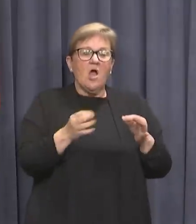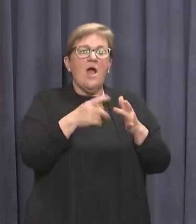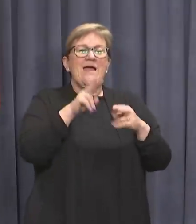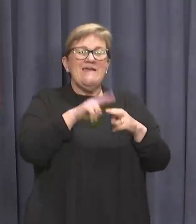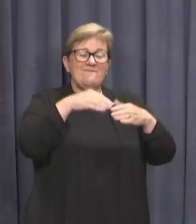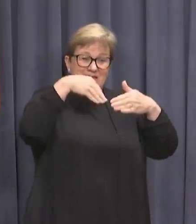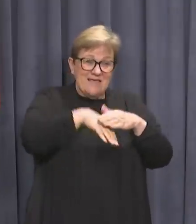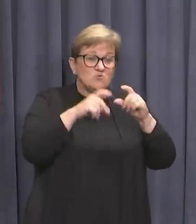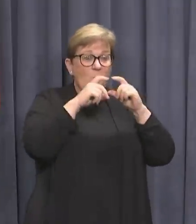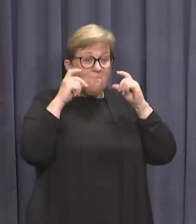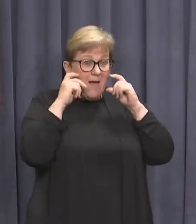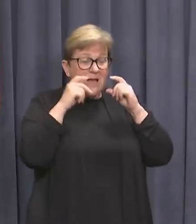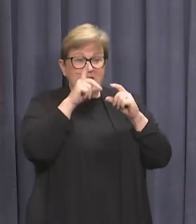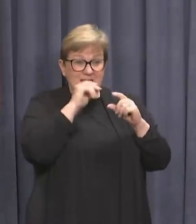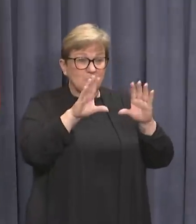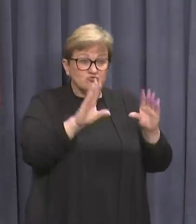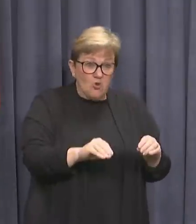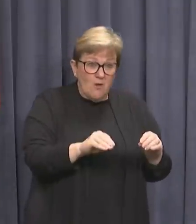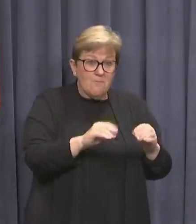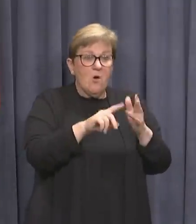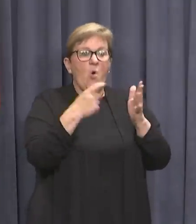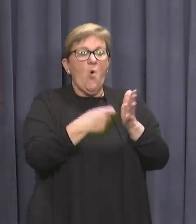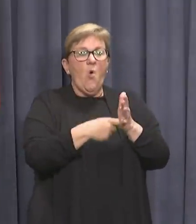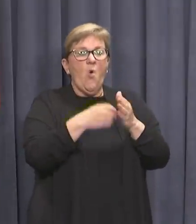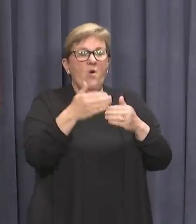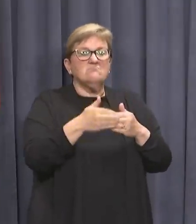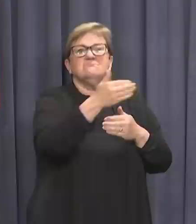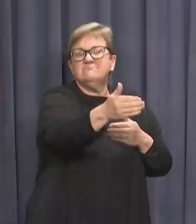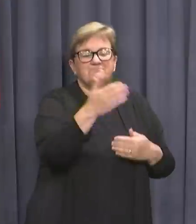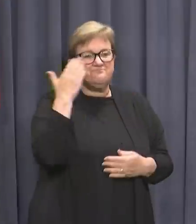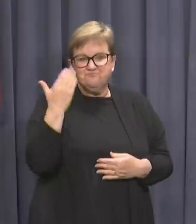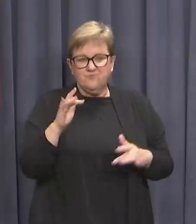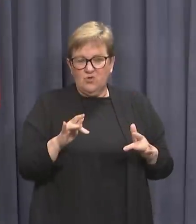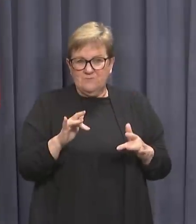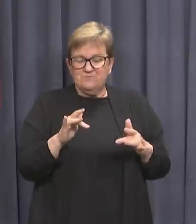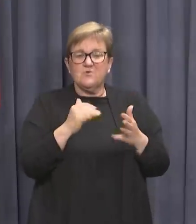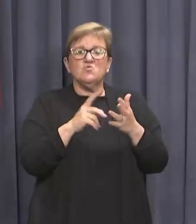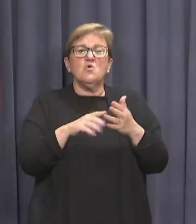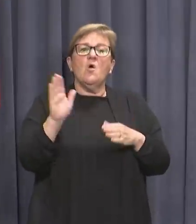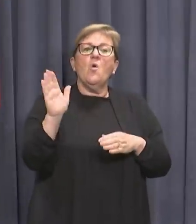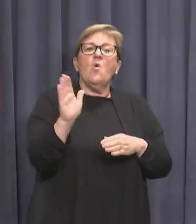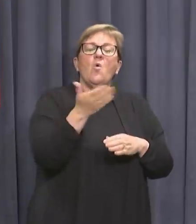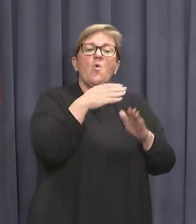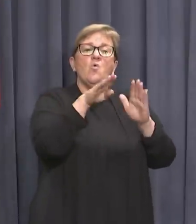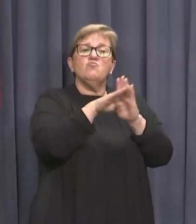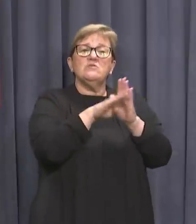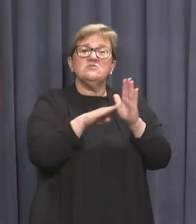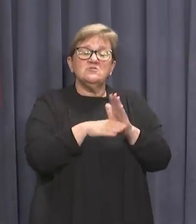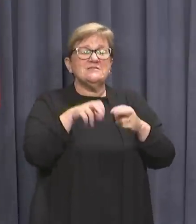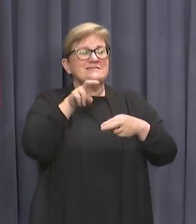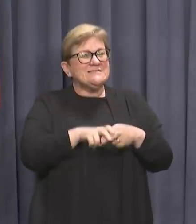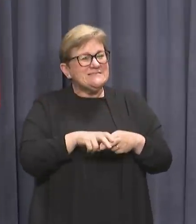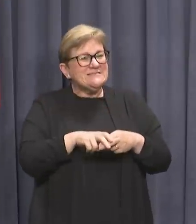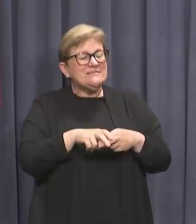the indoor mask requirement can be lifted or if it needs to be extended. As I said, all other current elevated restrictions, seated